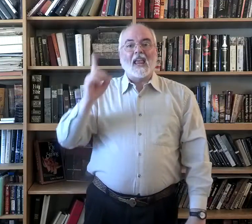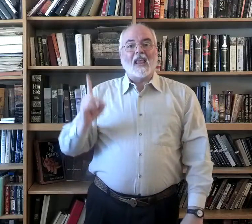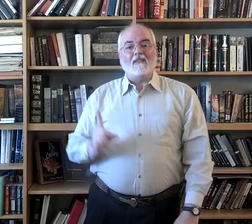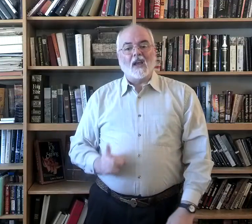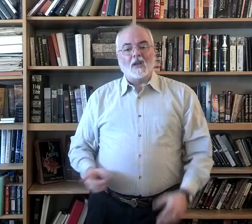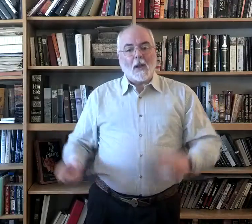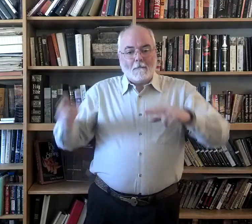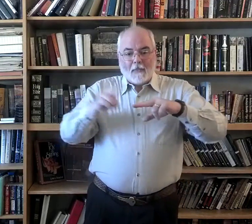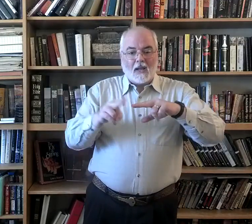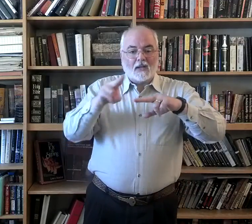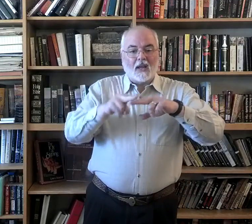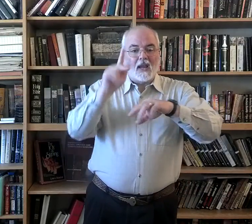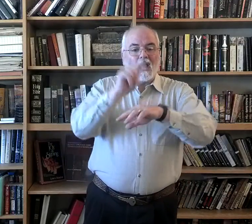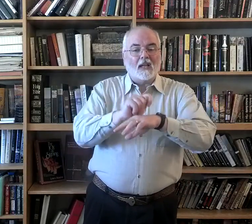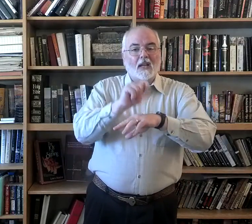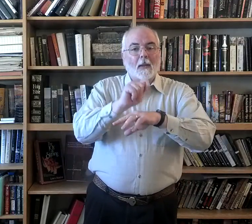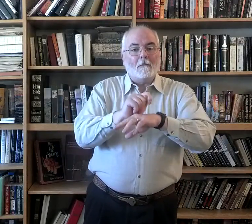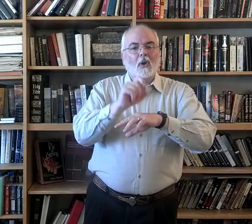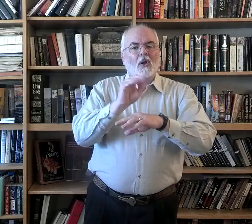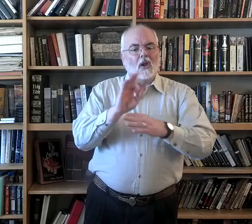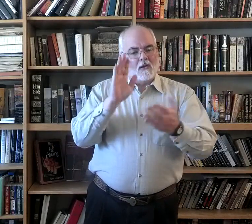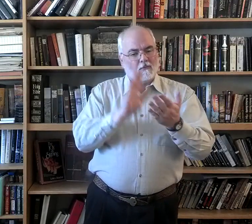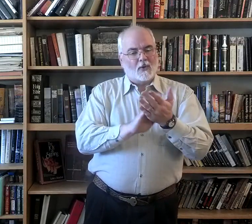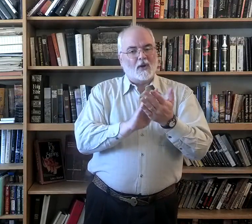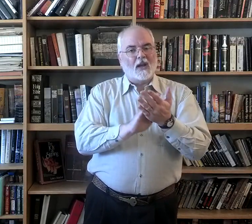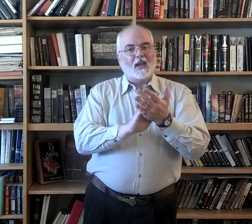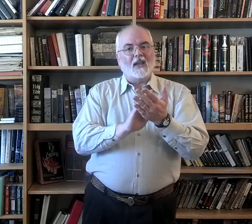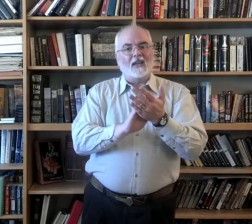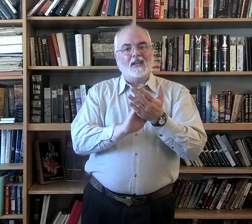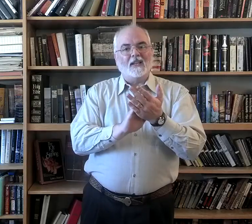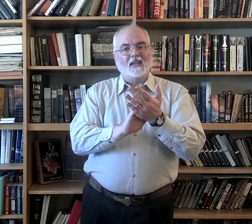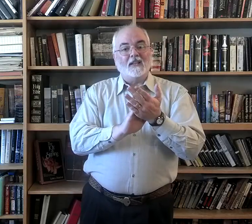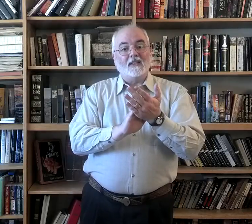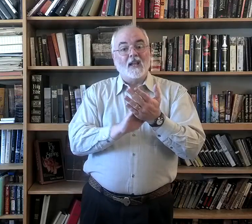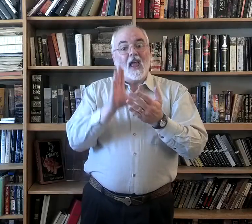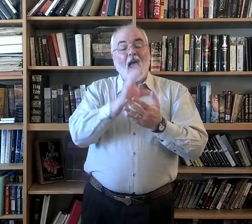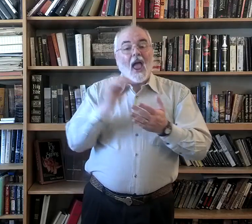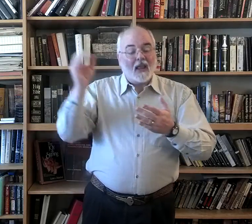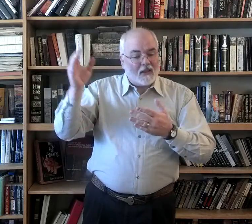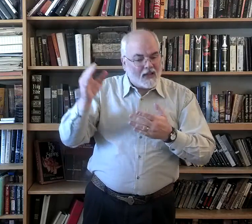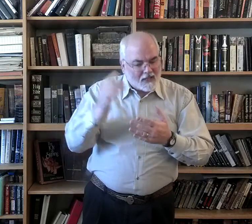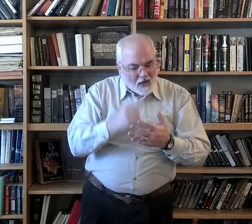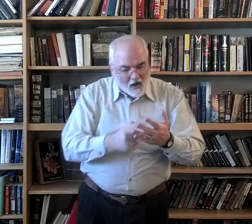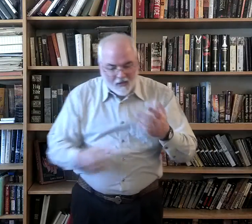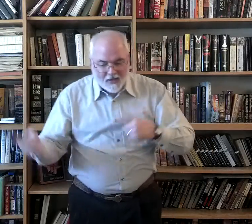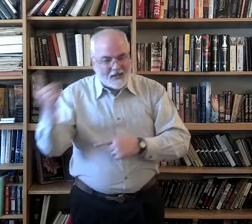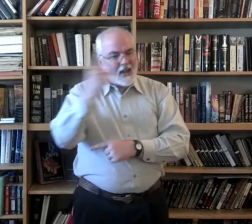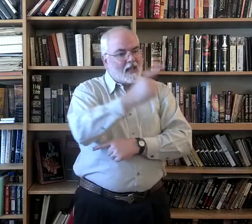Building a temple of praise. And these are the days